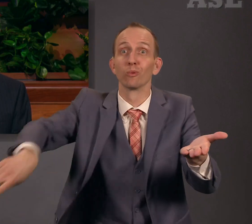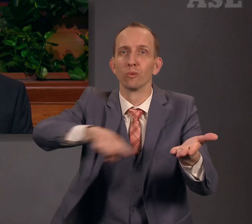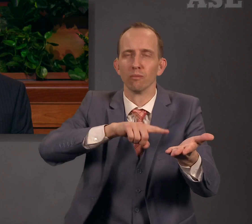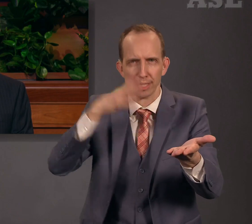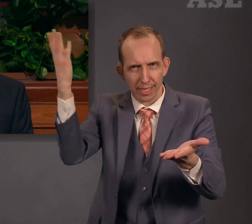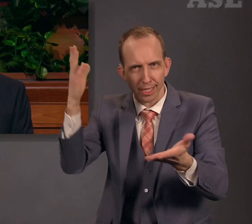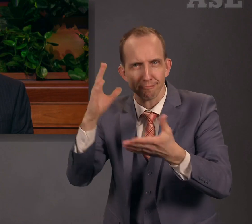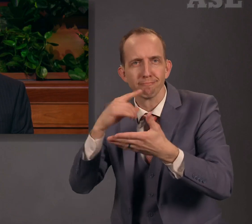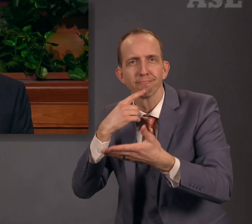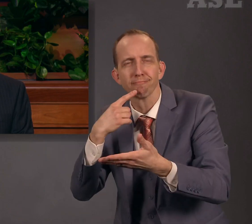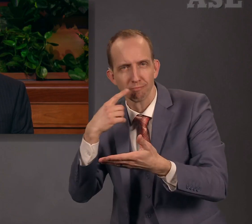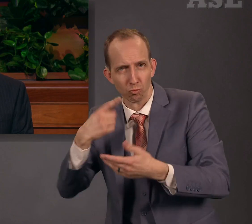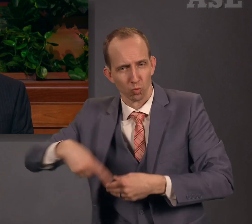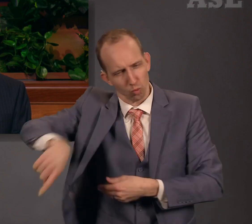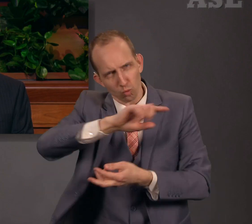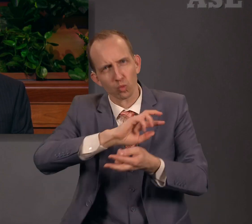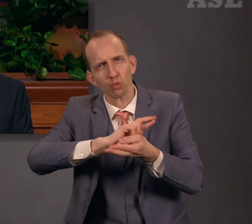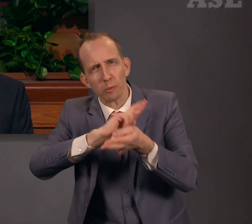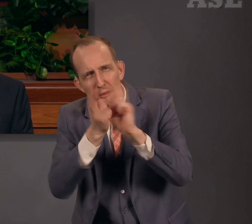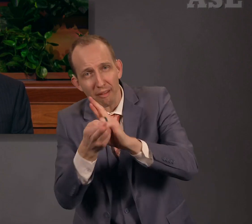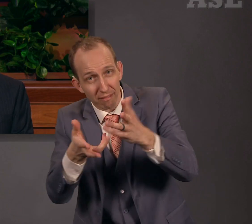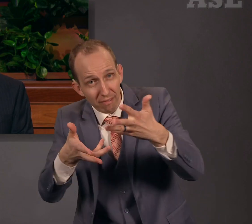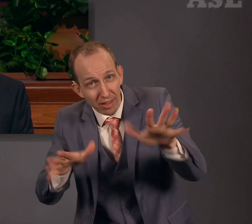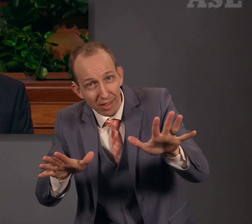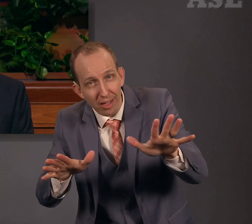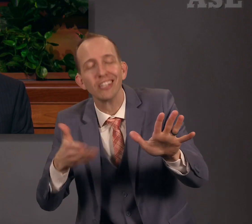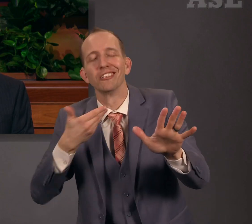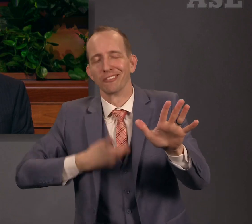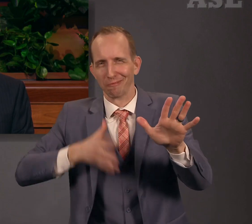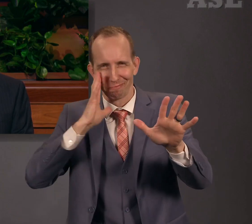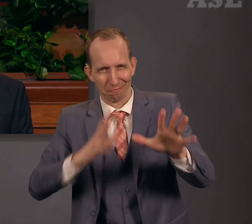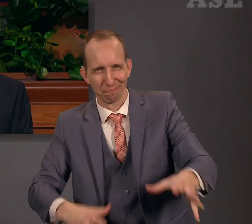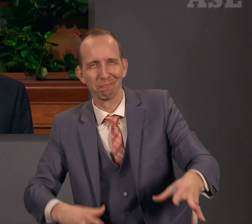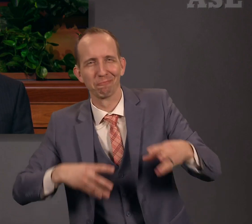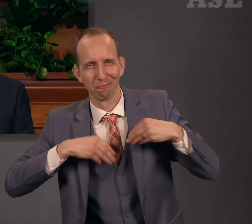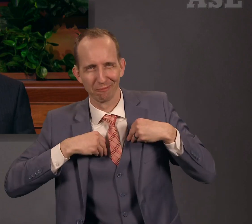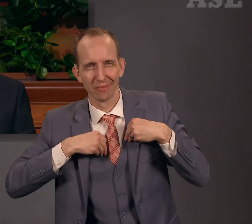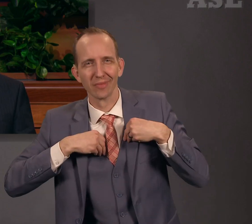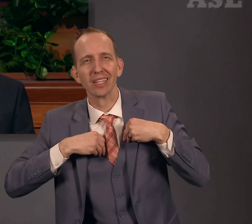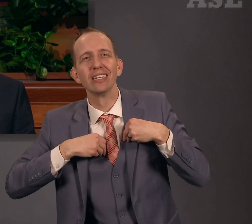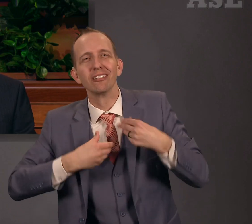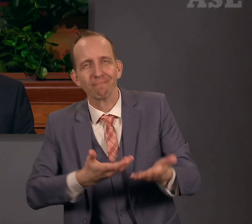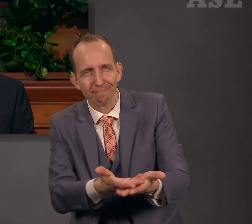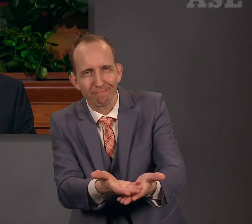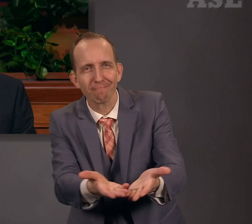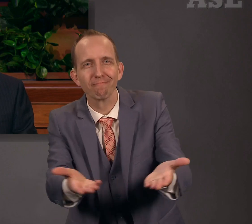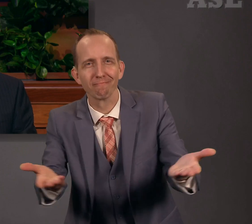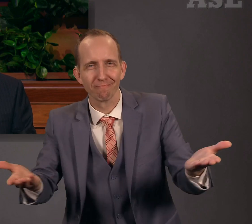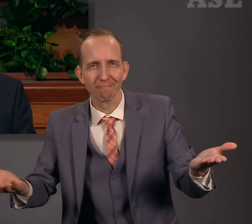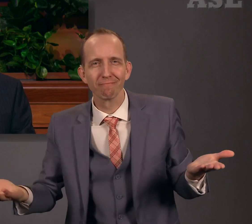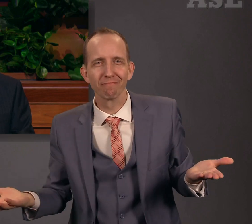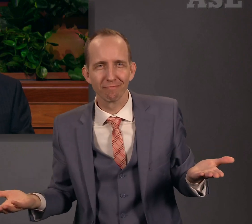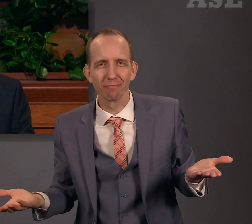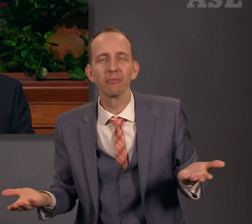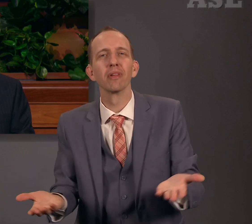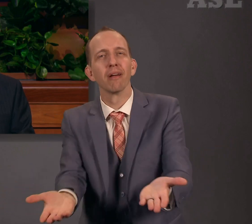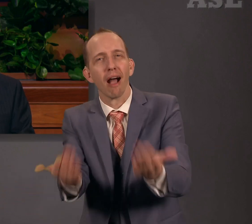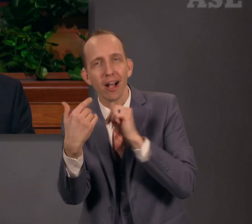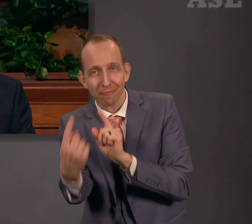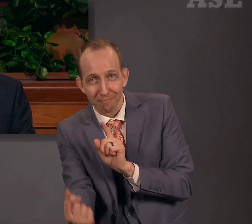Repent, and I will receive you. Come unto me, and ye shall partake of the fruit of the tree